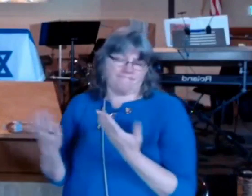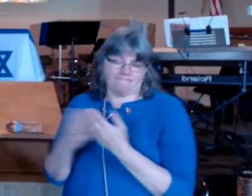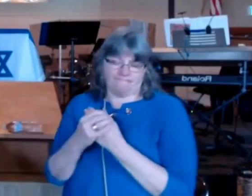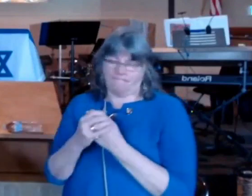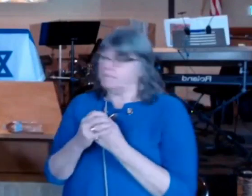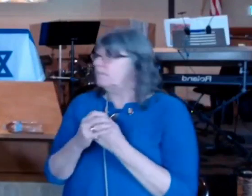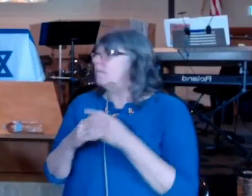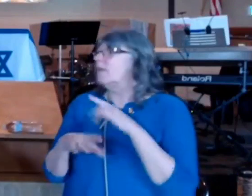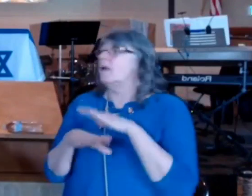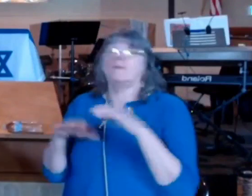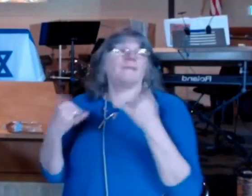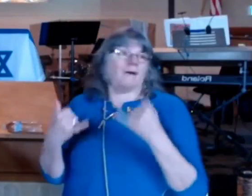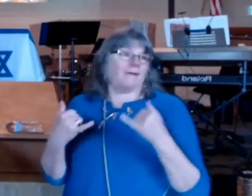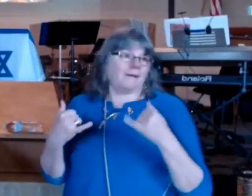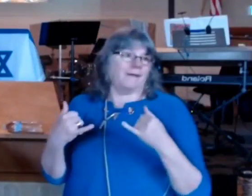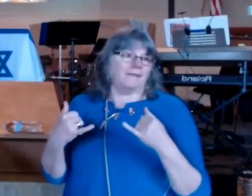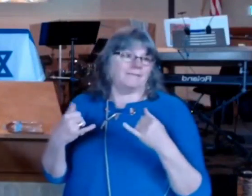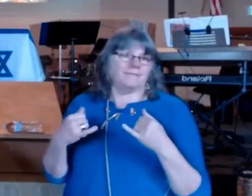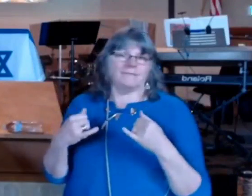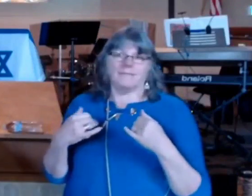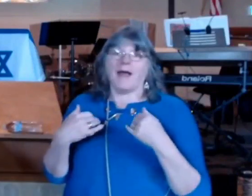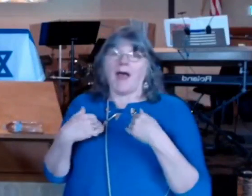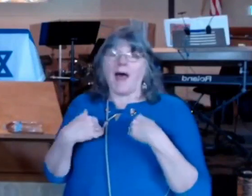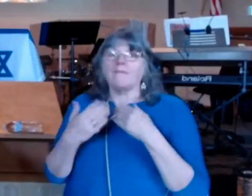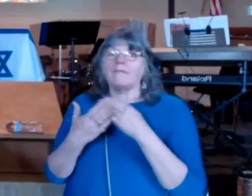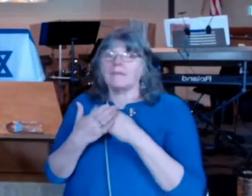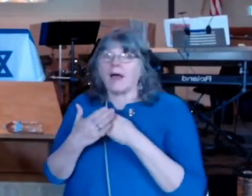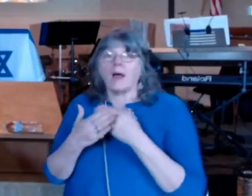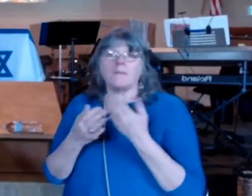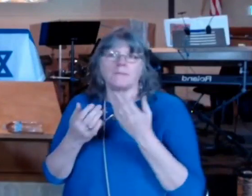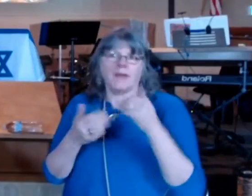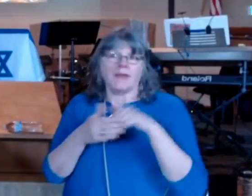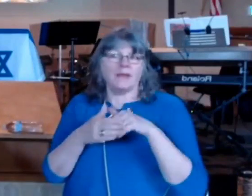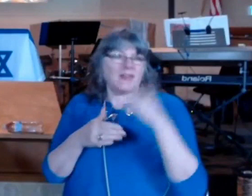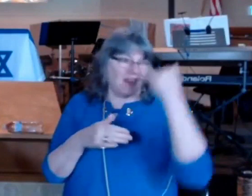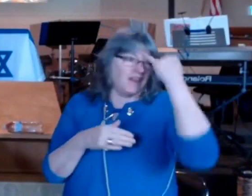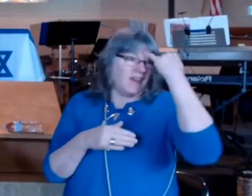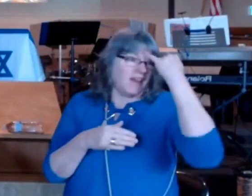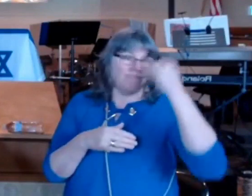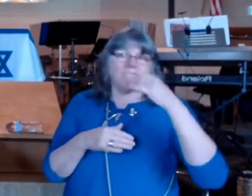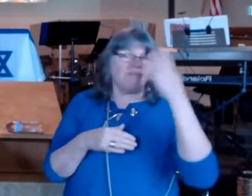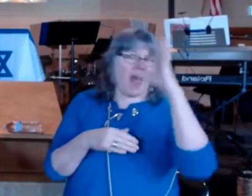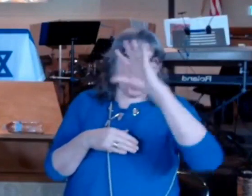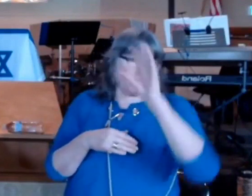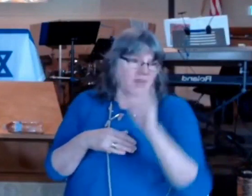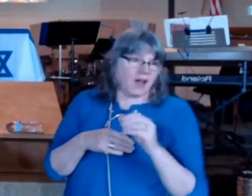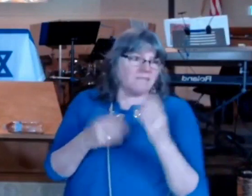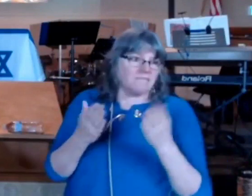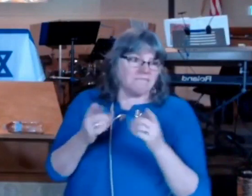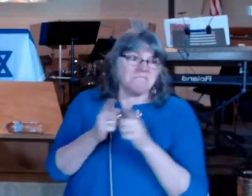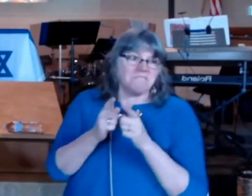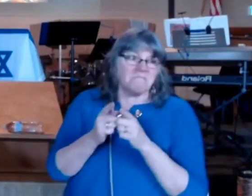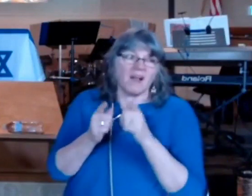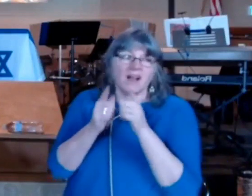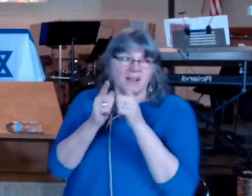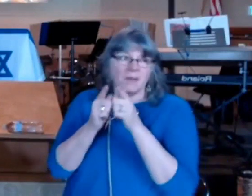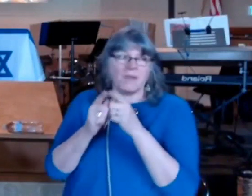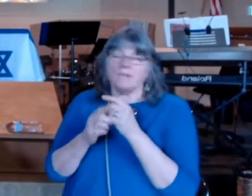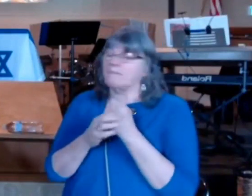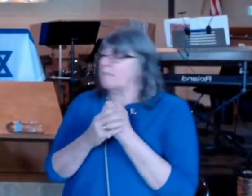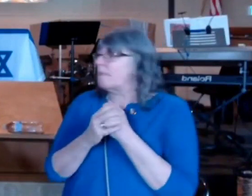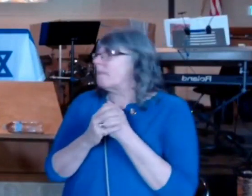at least not in industrials and industrialized countries but still have it in India